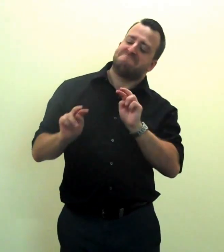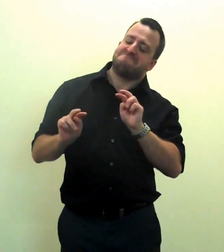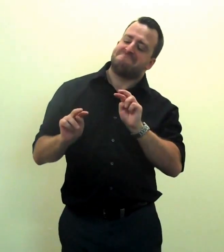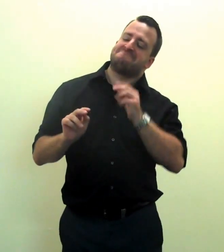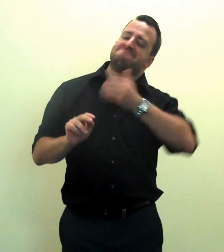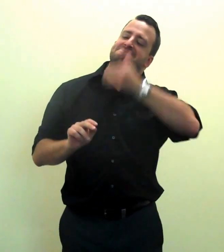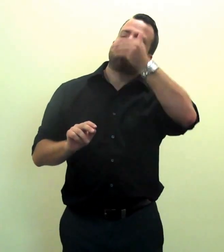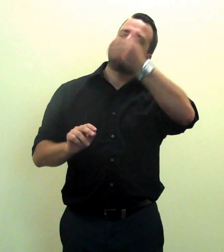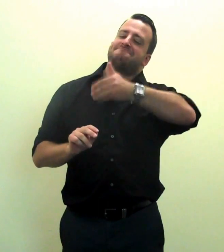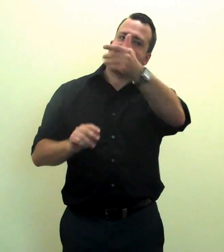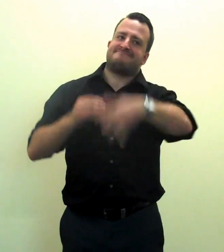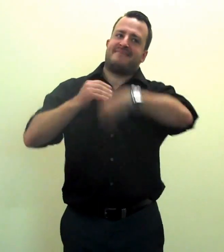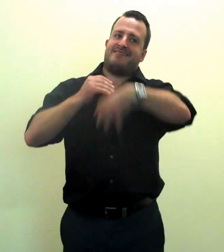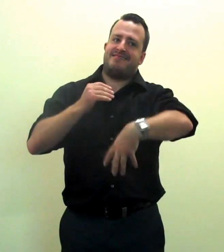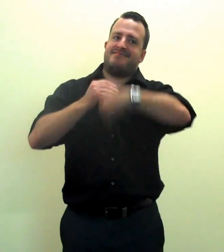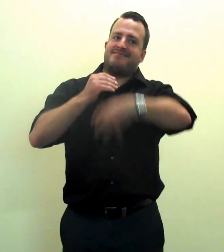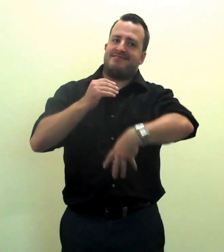Stay tuned for more details.